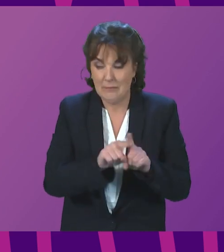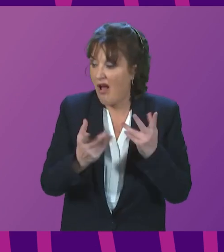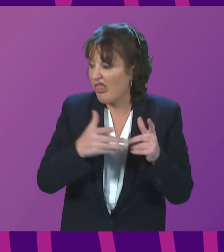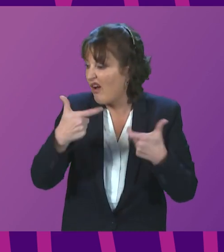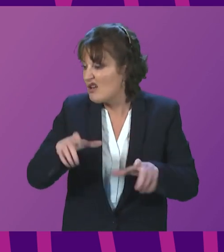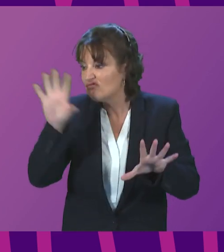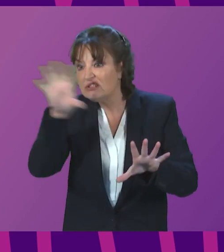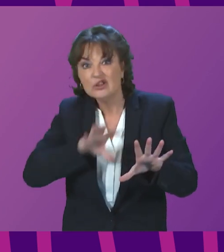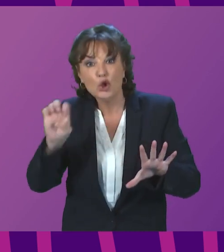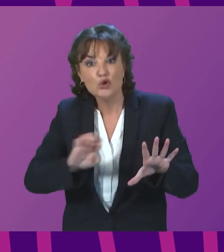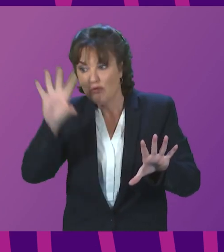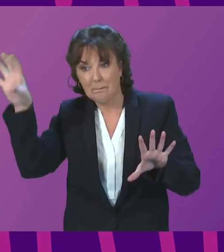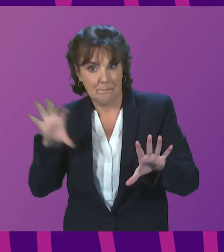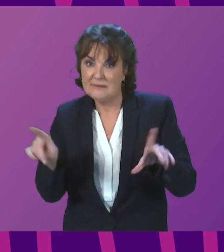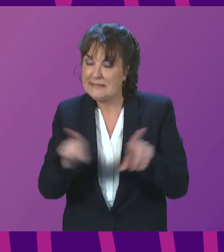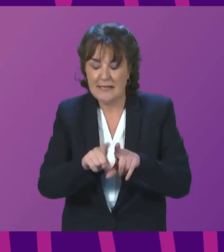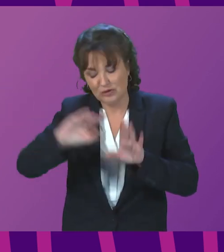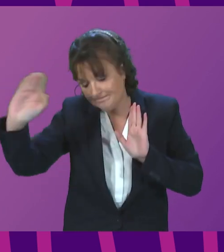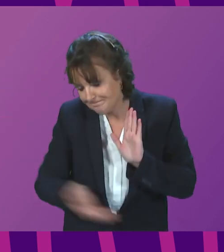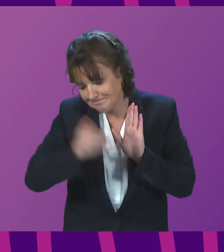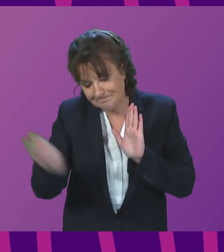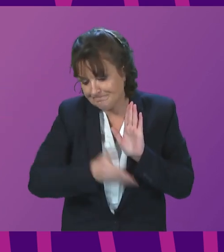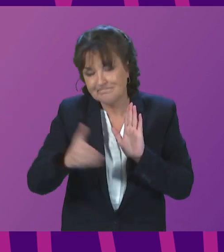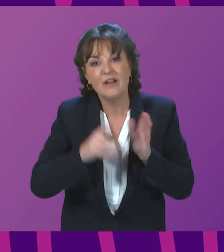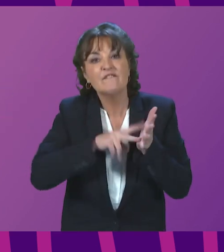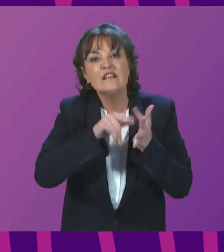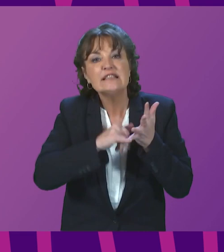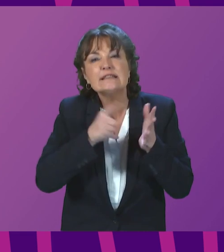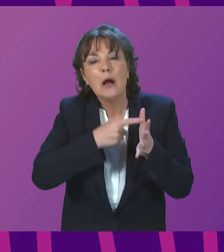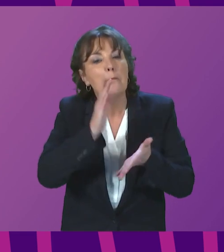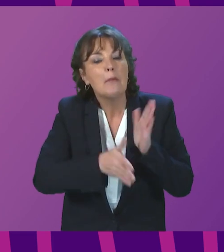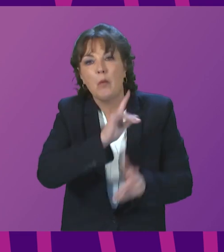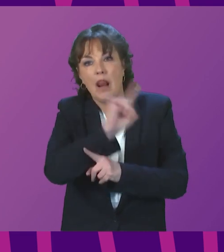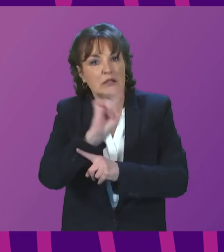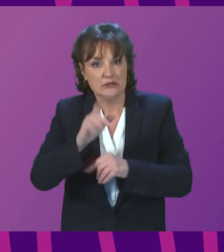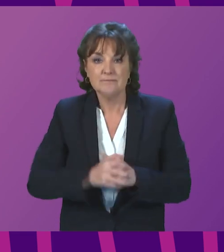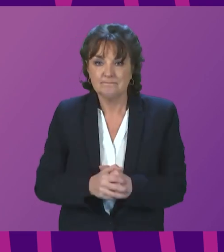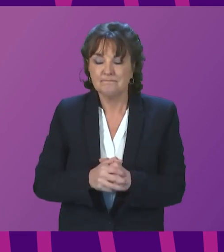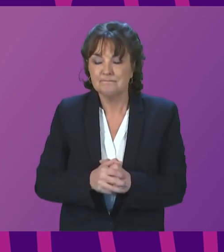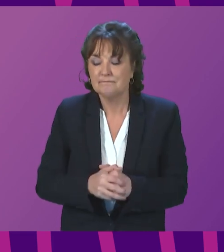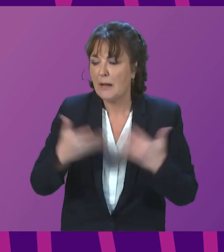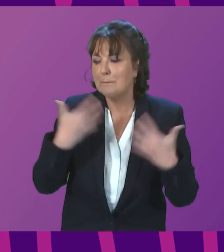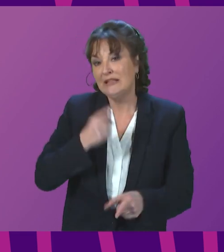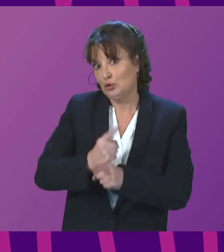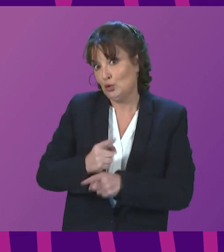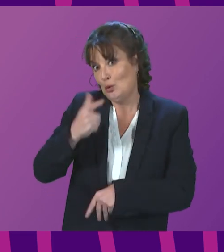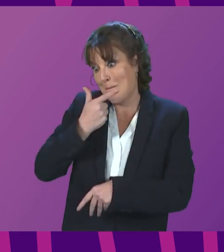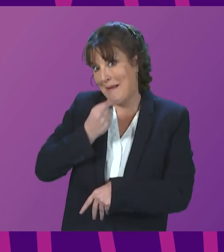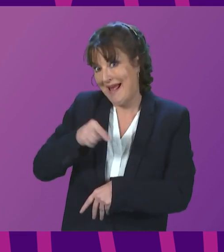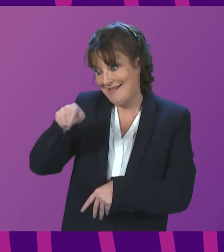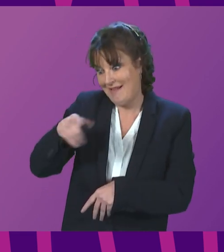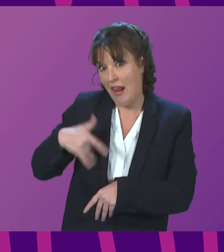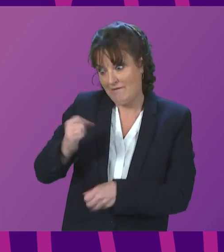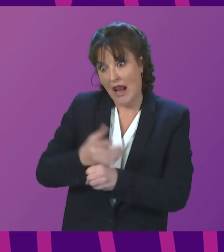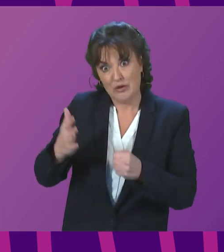countries across the European Union. I spoke myself to a Ukrainian living here in Scotland, a man who lives in Glasgow. I